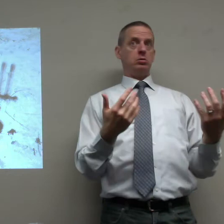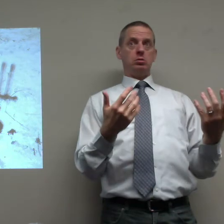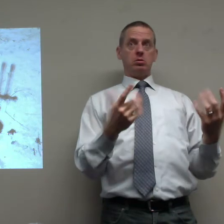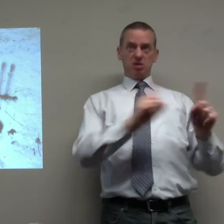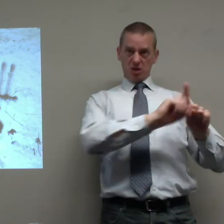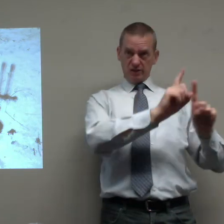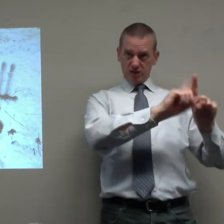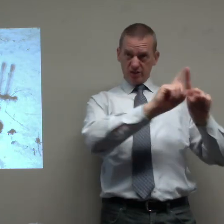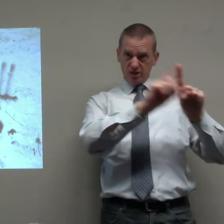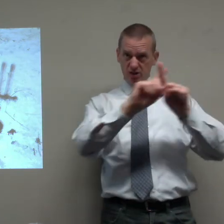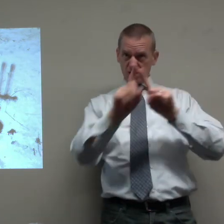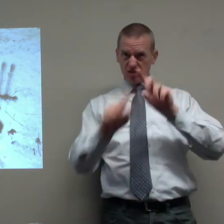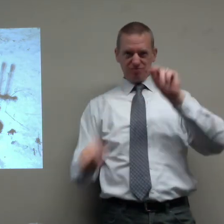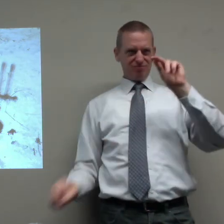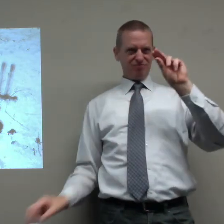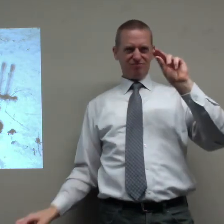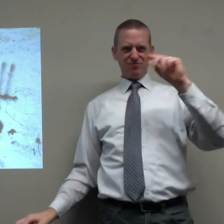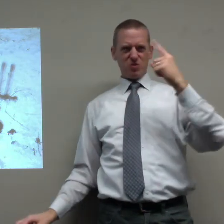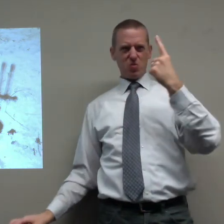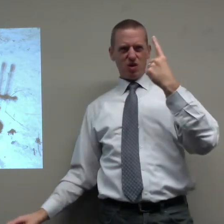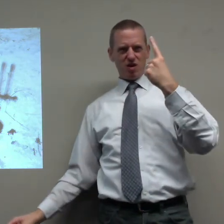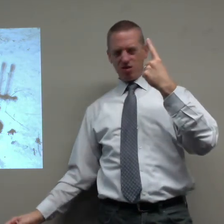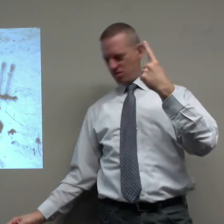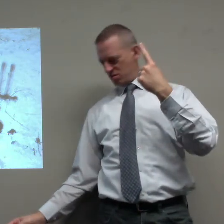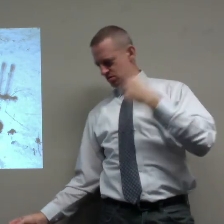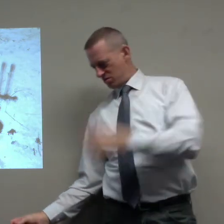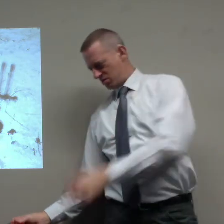It's just one.